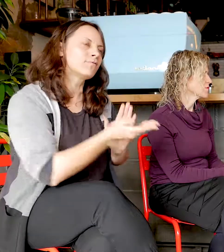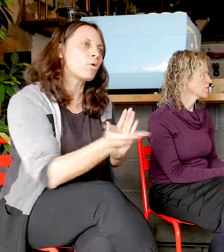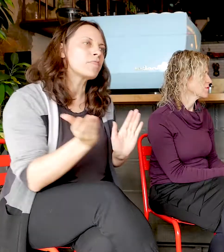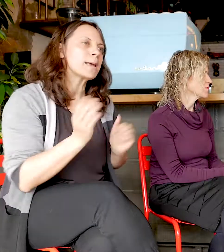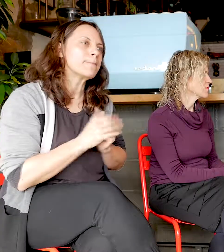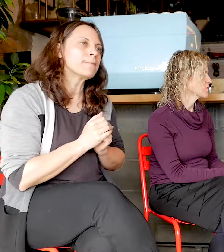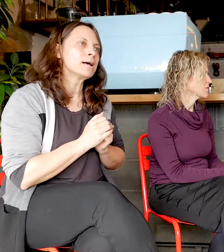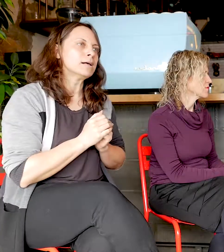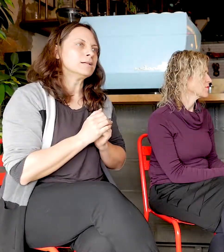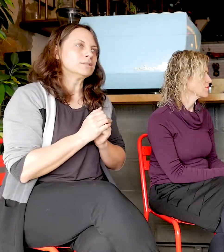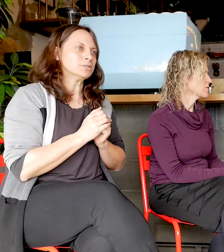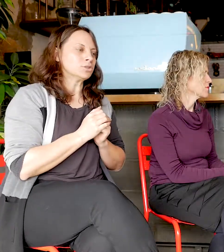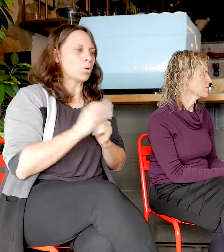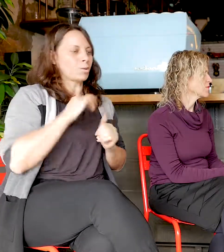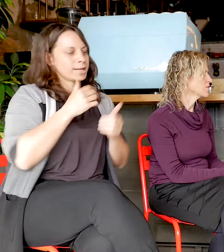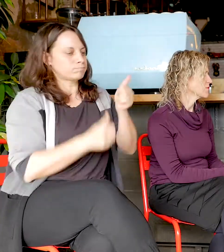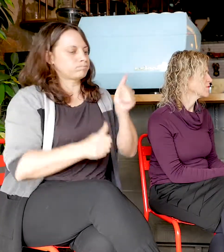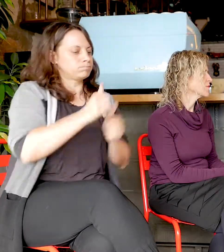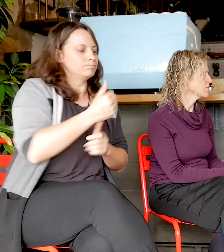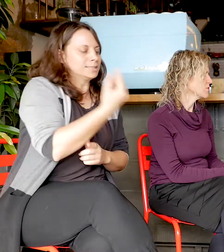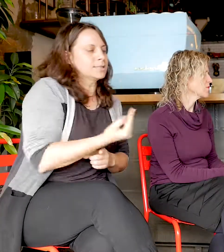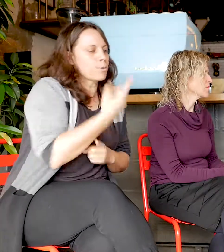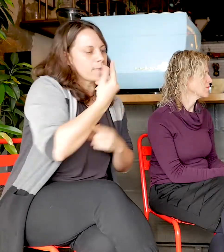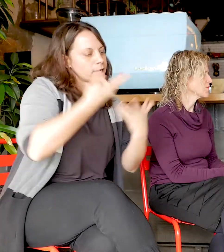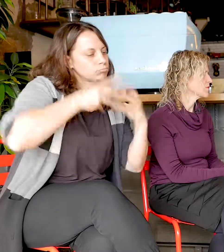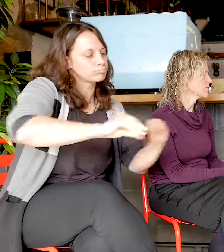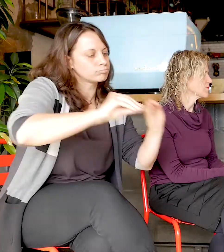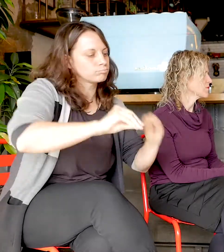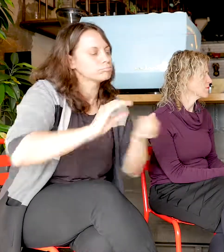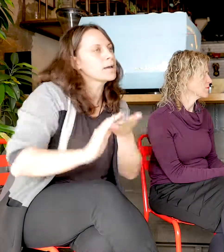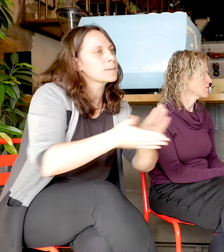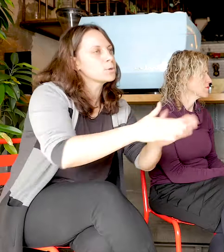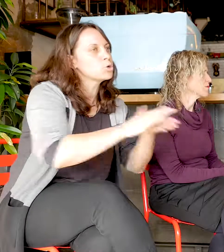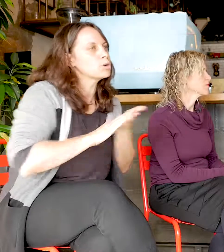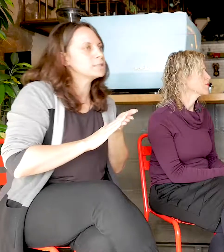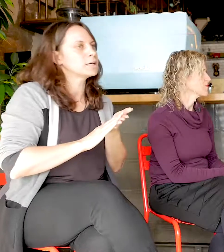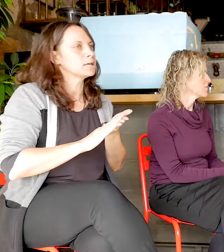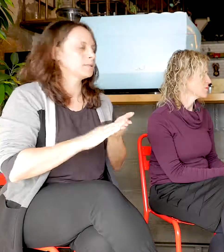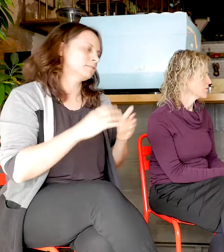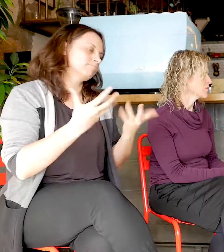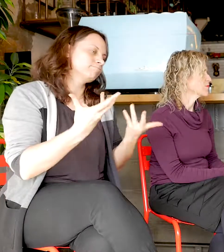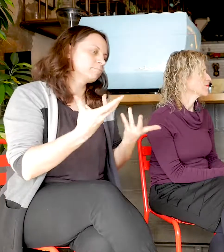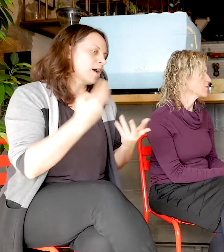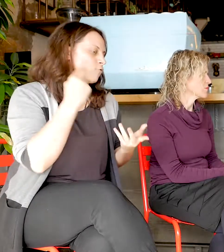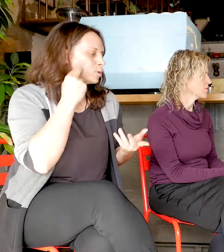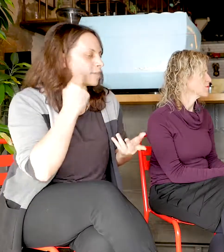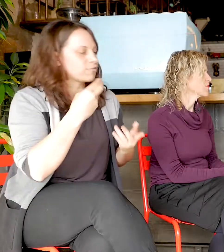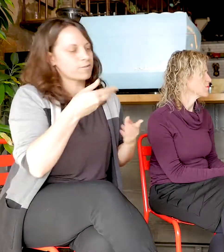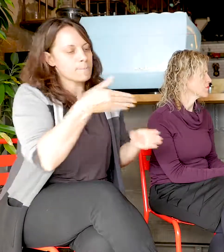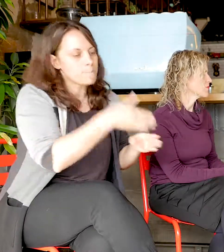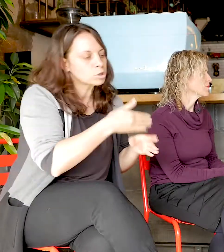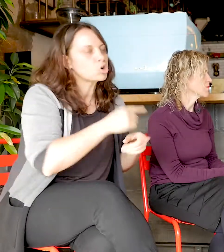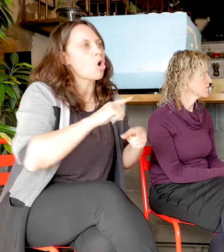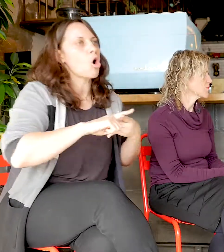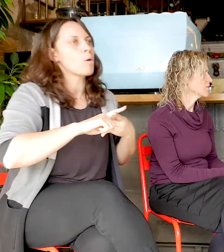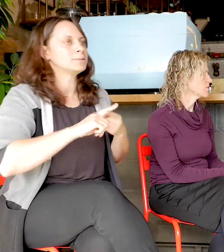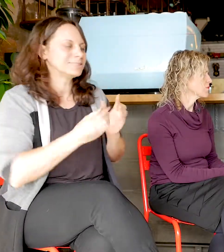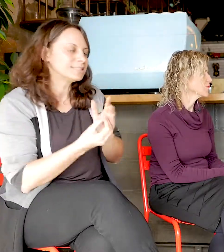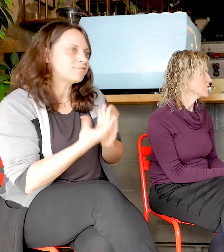train the tutors how to teach out in the community. And that gives deaf people more jobs, it gives them more professional development, and it benefits the wider community as well,